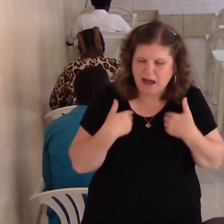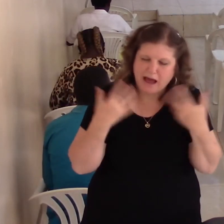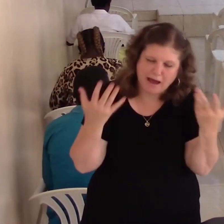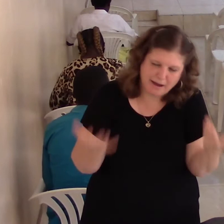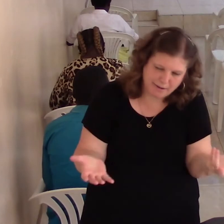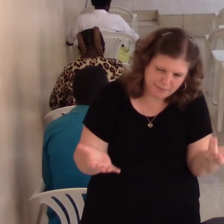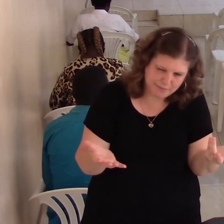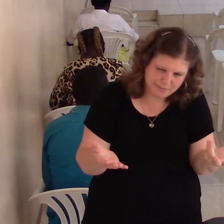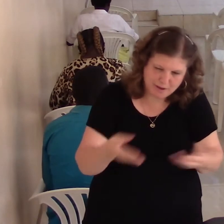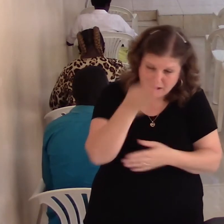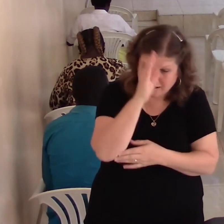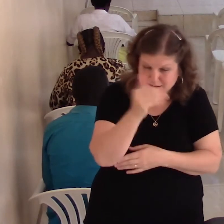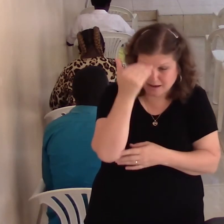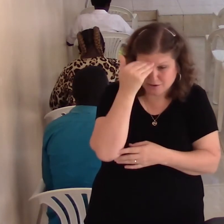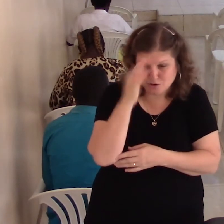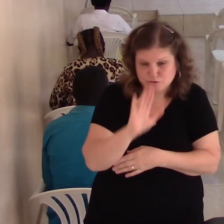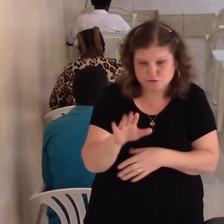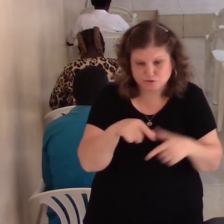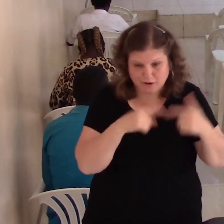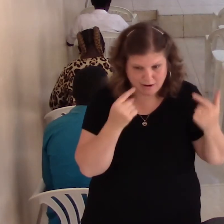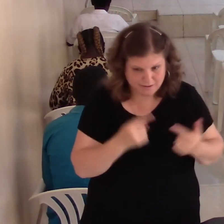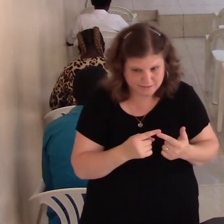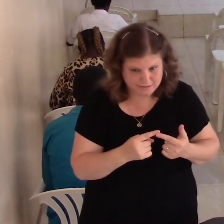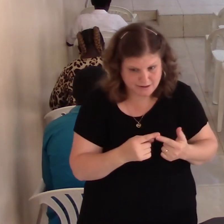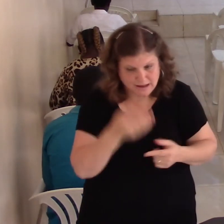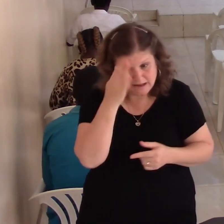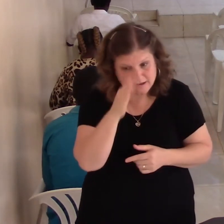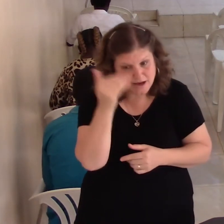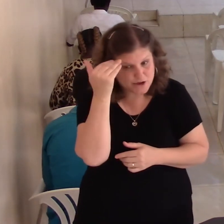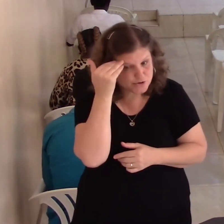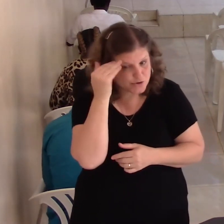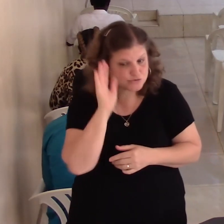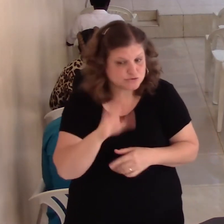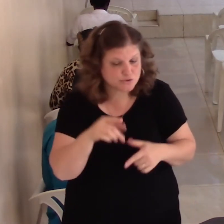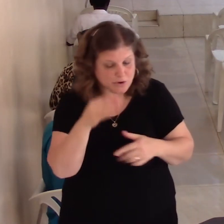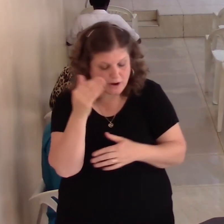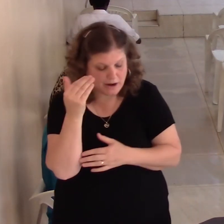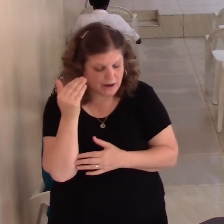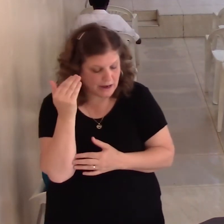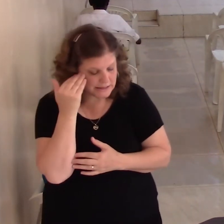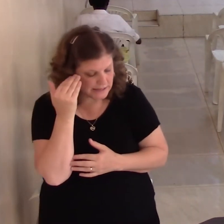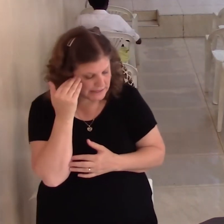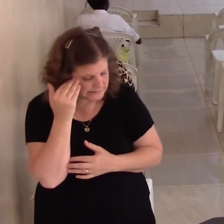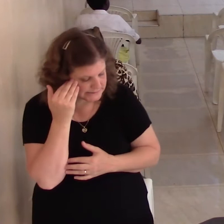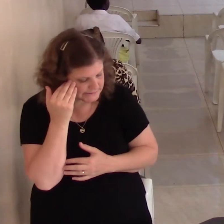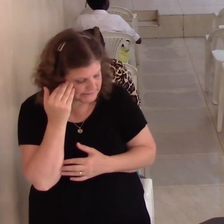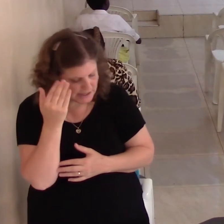thoughts. God says, God, I want the secrets of the heart. God, I can't deceive God.